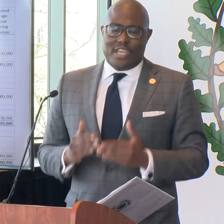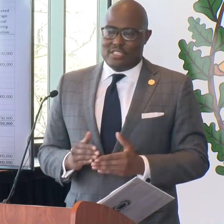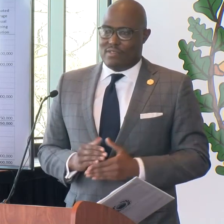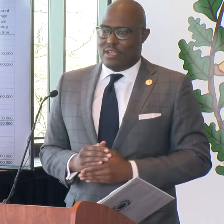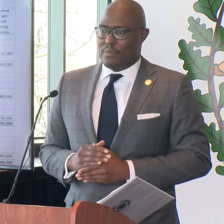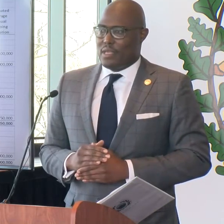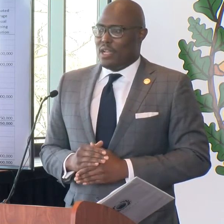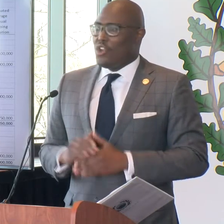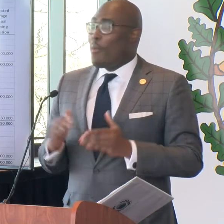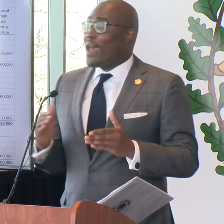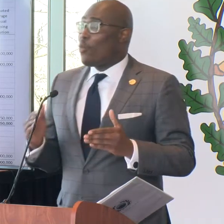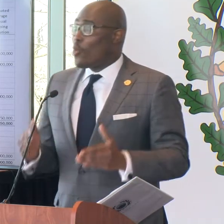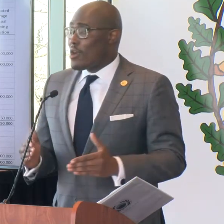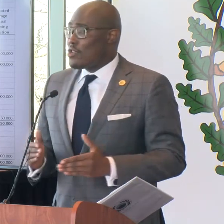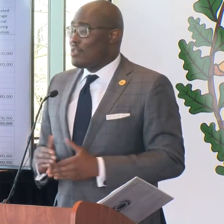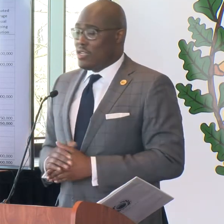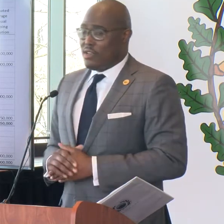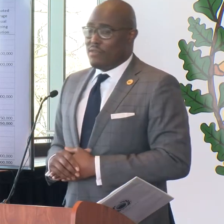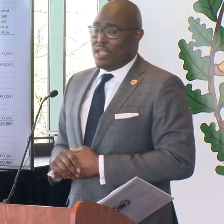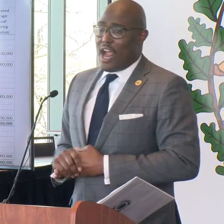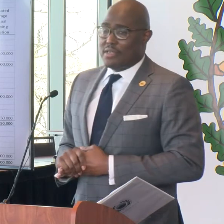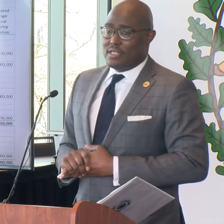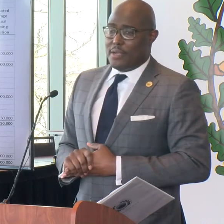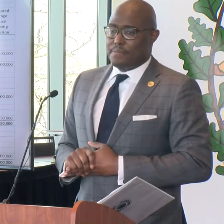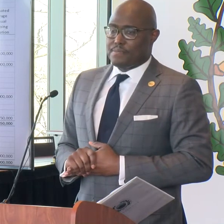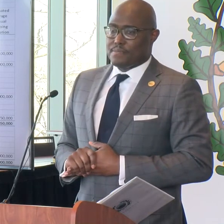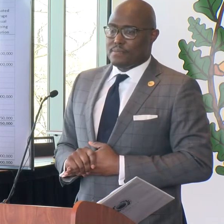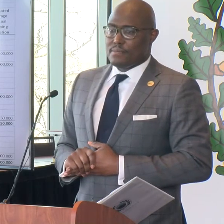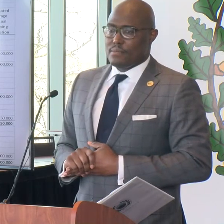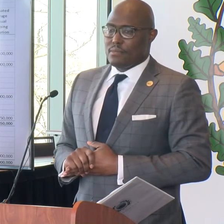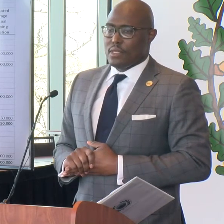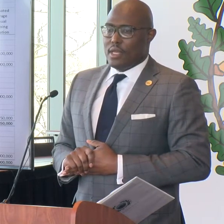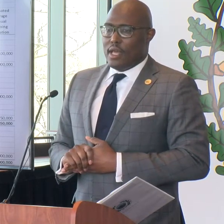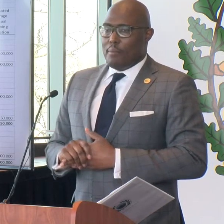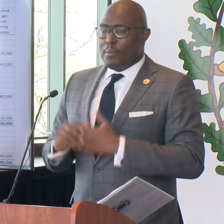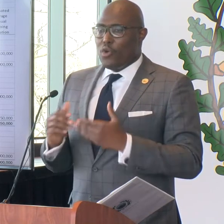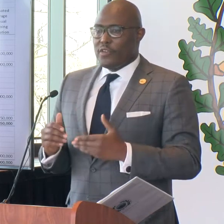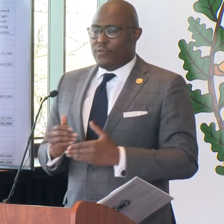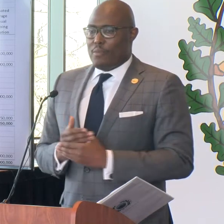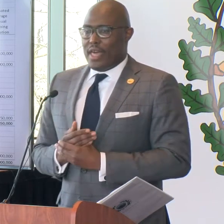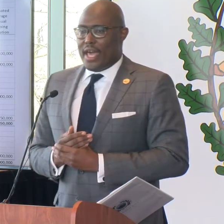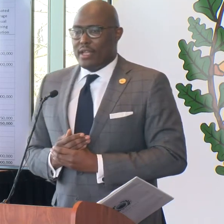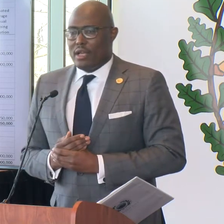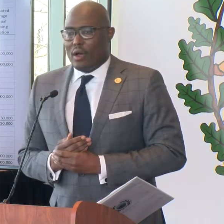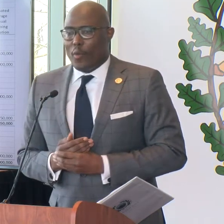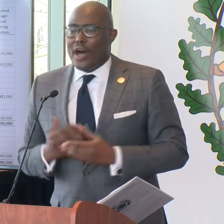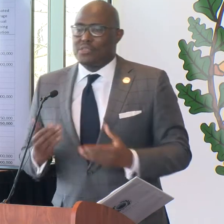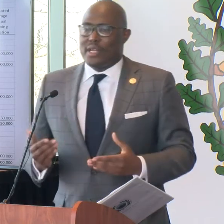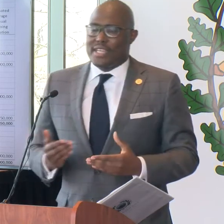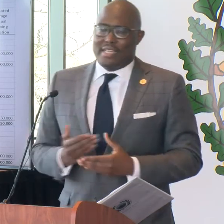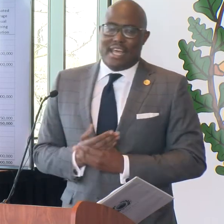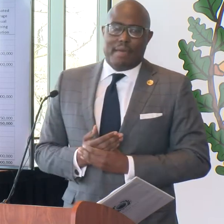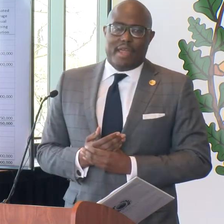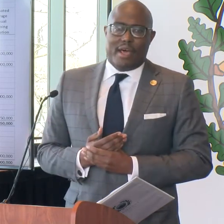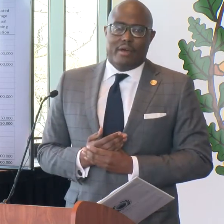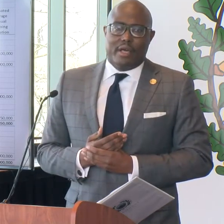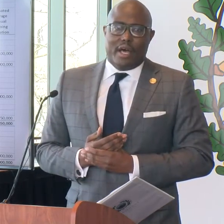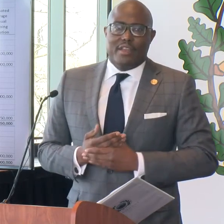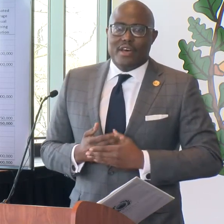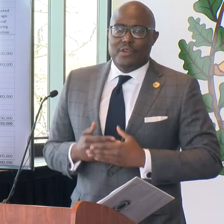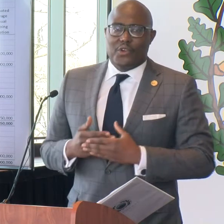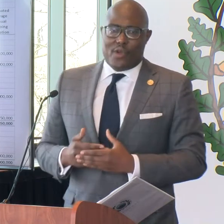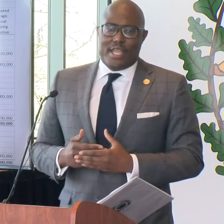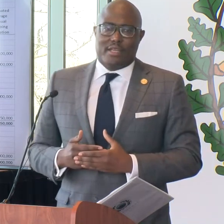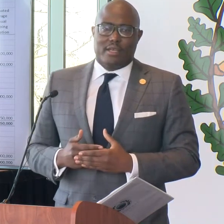for each of them, no matter where you live in our city. But moving from that, we also want to take time now.